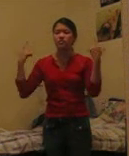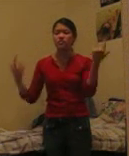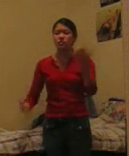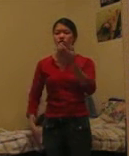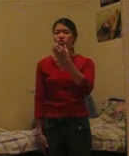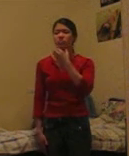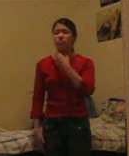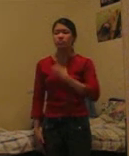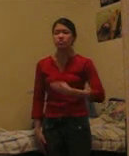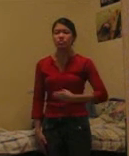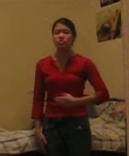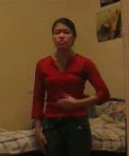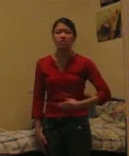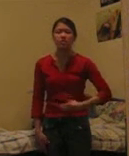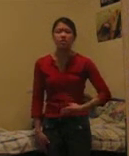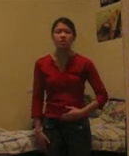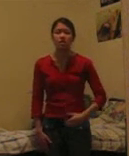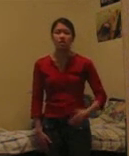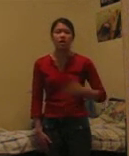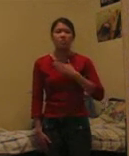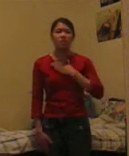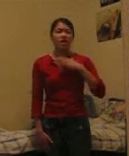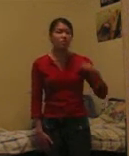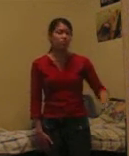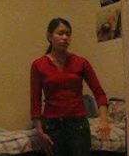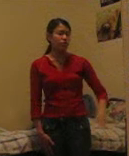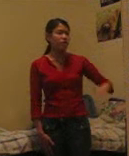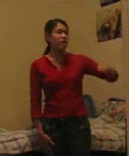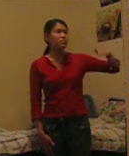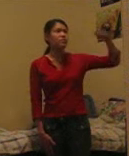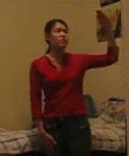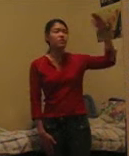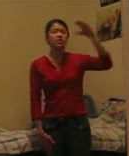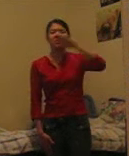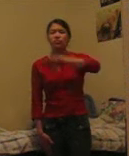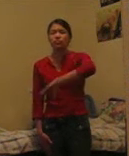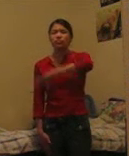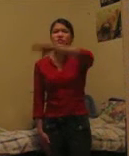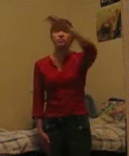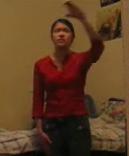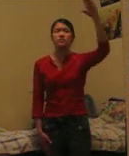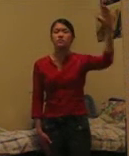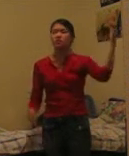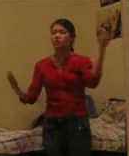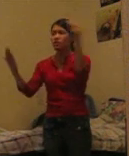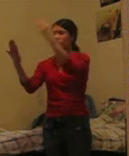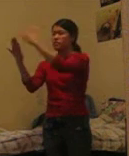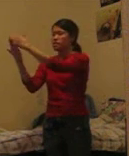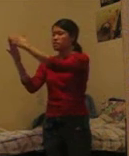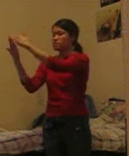wish. My grown-up Christmas list.